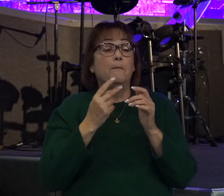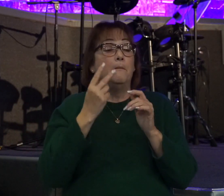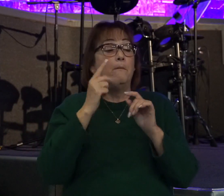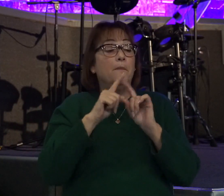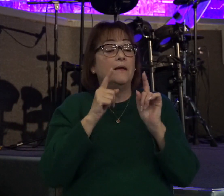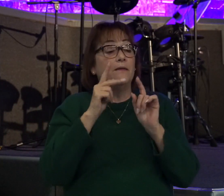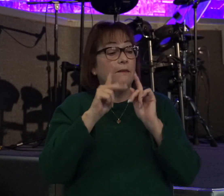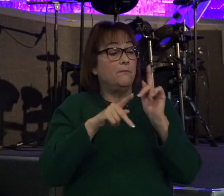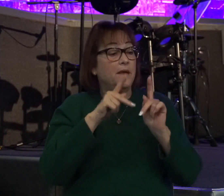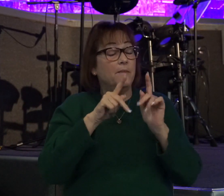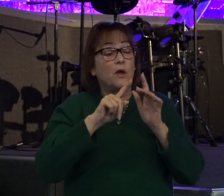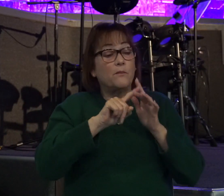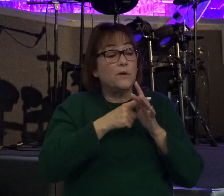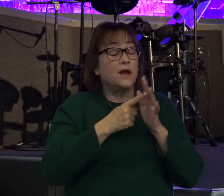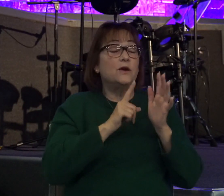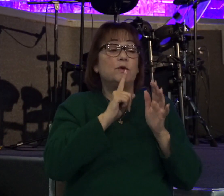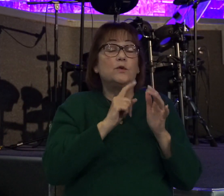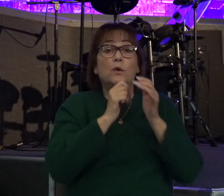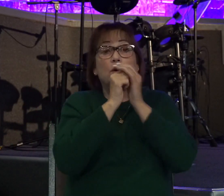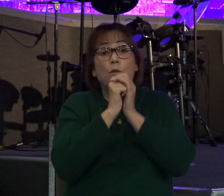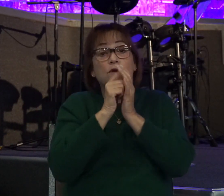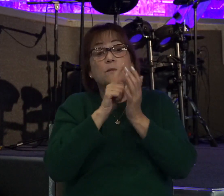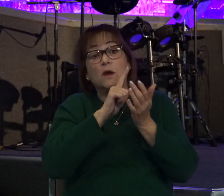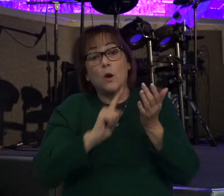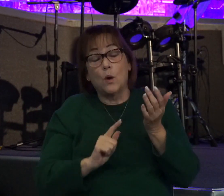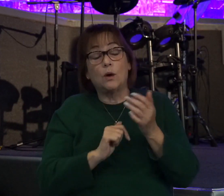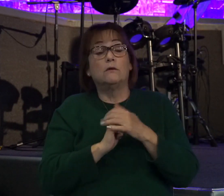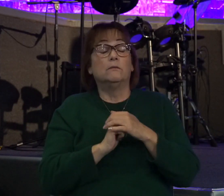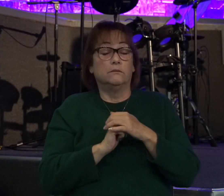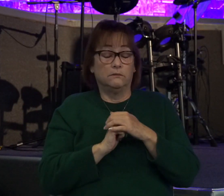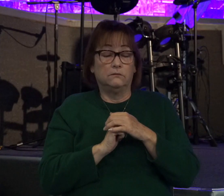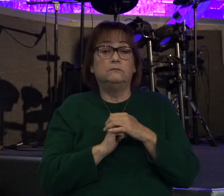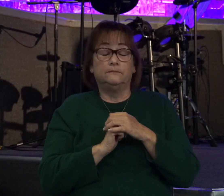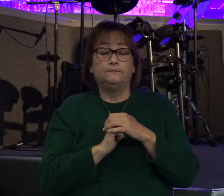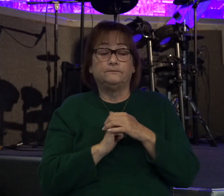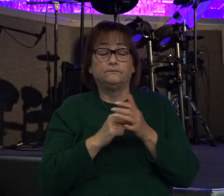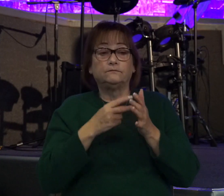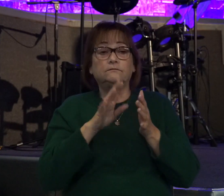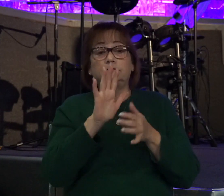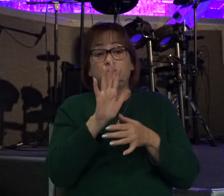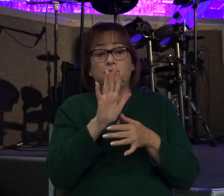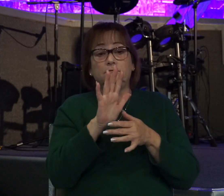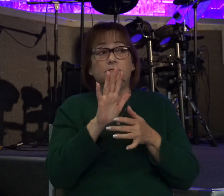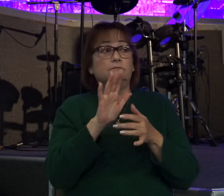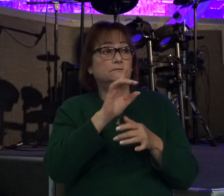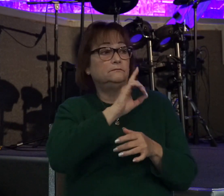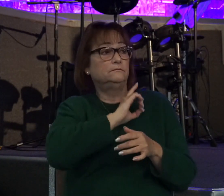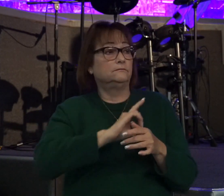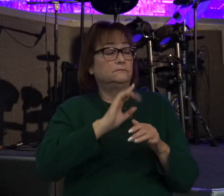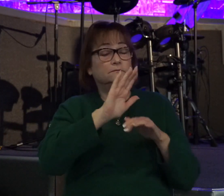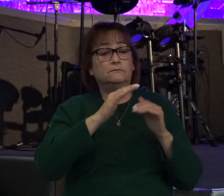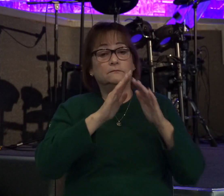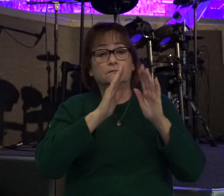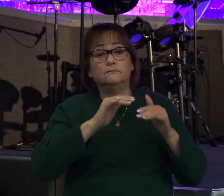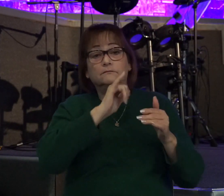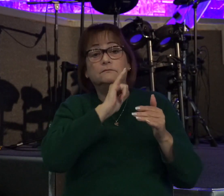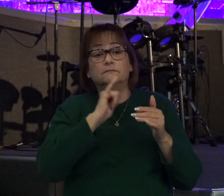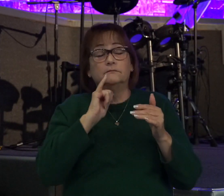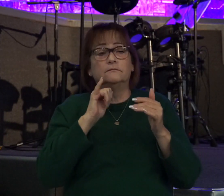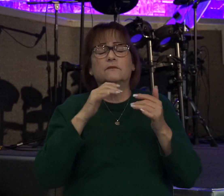beginning to truly worship the Lord. Verse 5 says, And David and all the house of Israel played music before